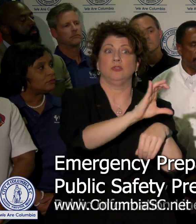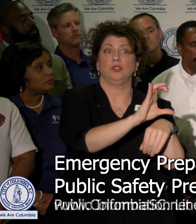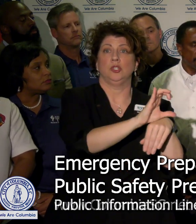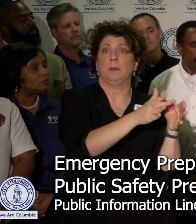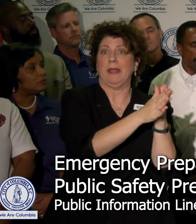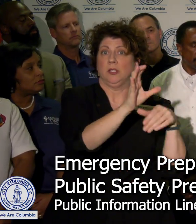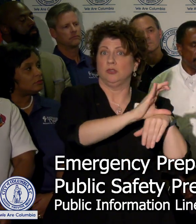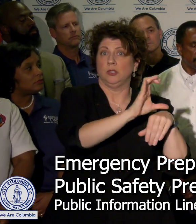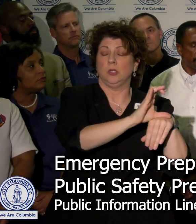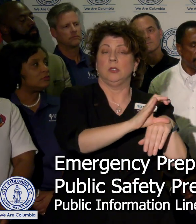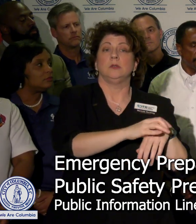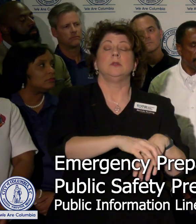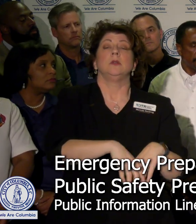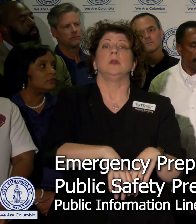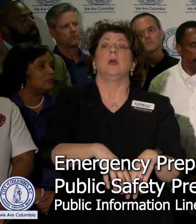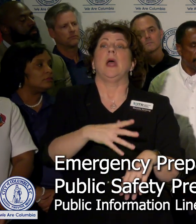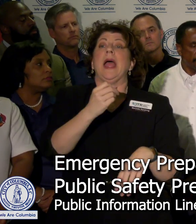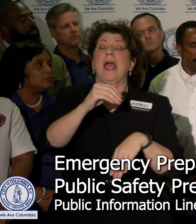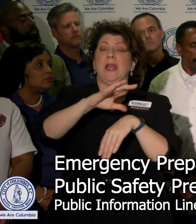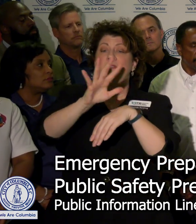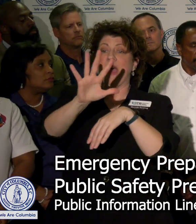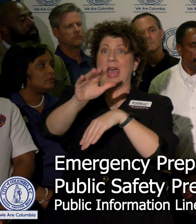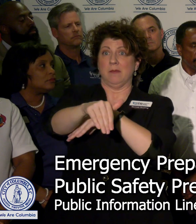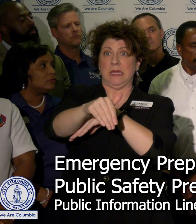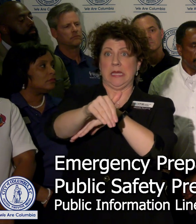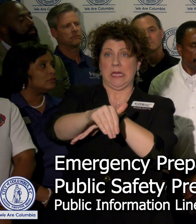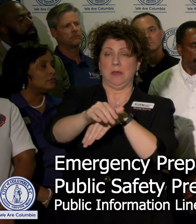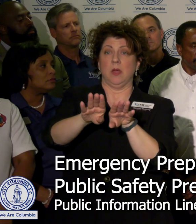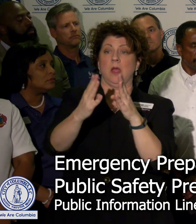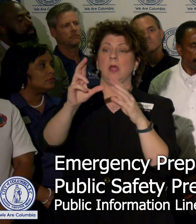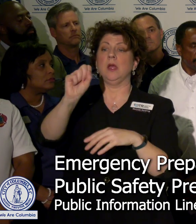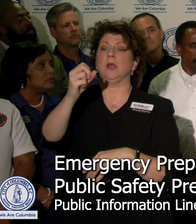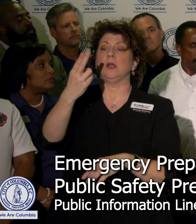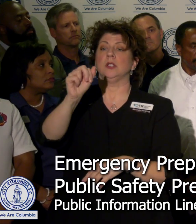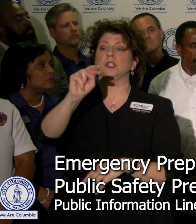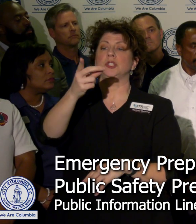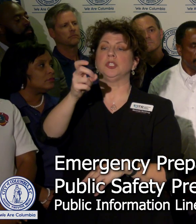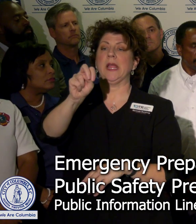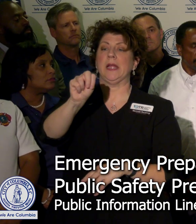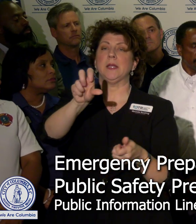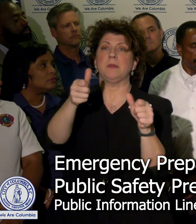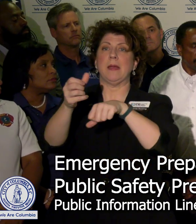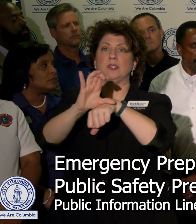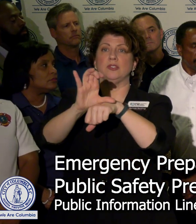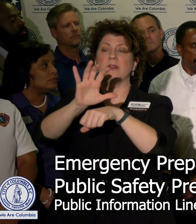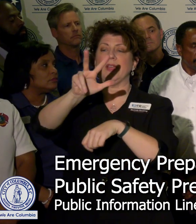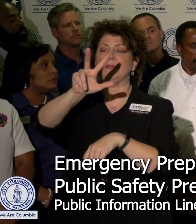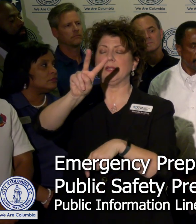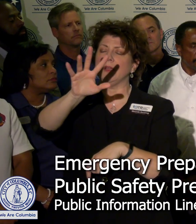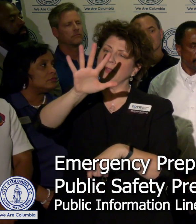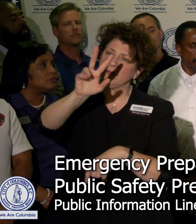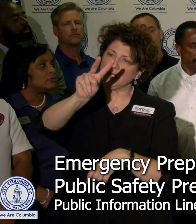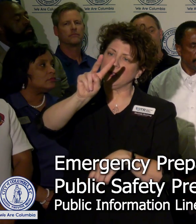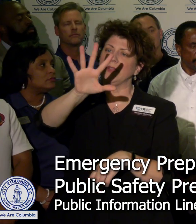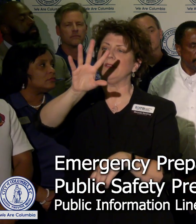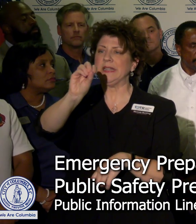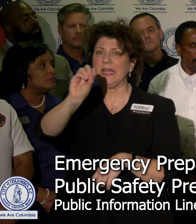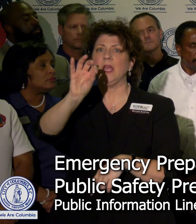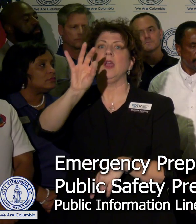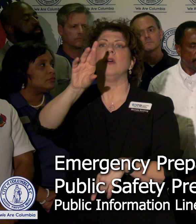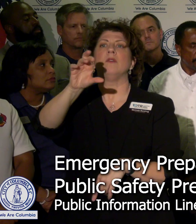Scheduled open at 5pm this evening, Shannon Baptist Church, 5250 Forest Drive,